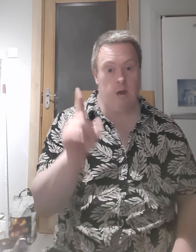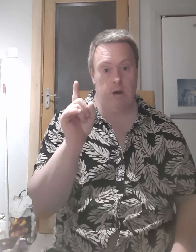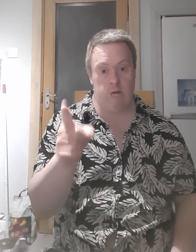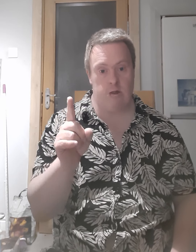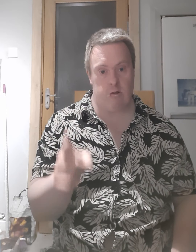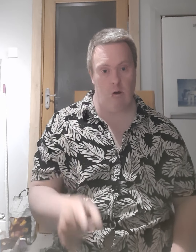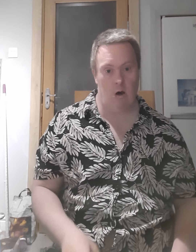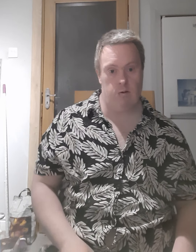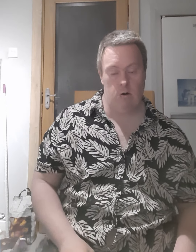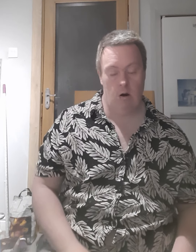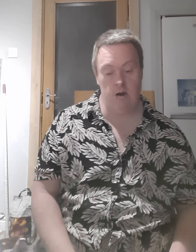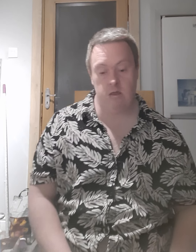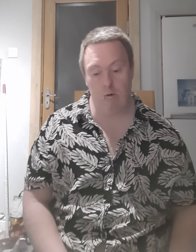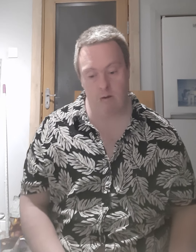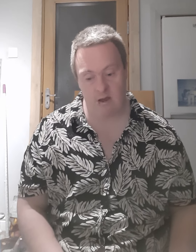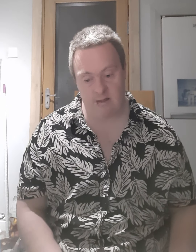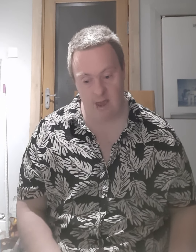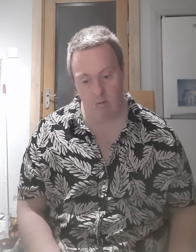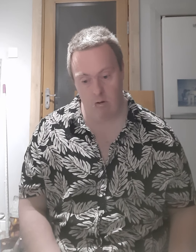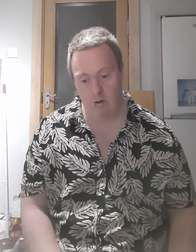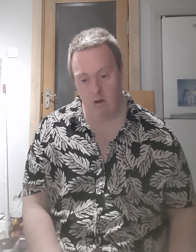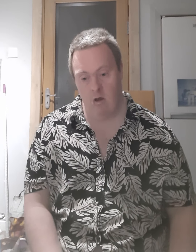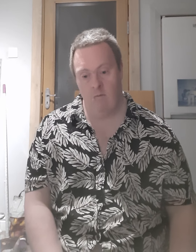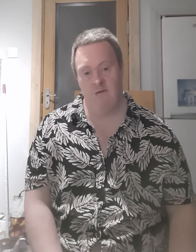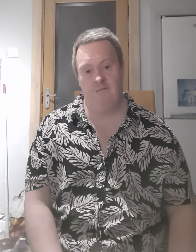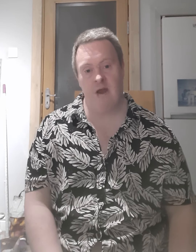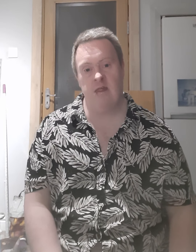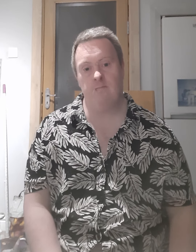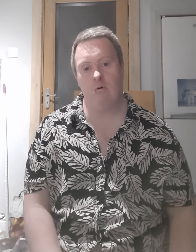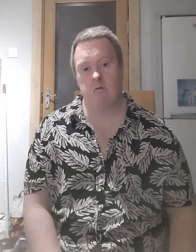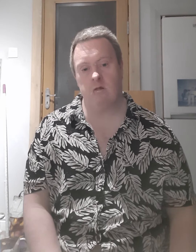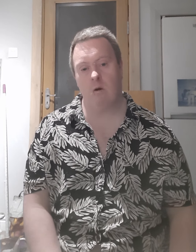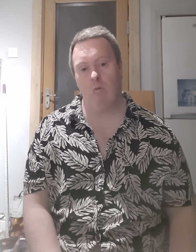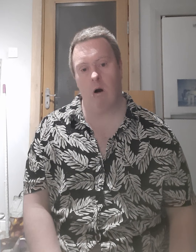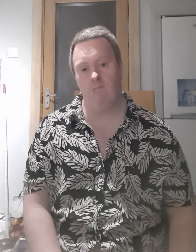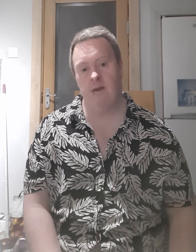you lose this job only two years now if Facebook doesn't want me